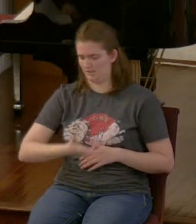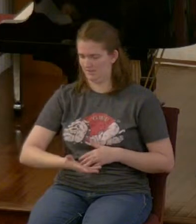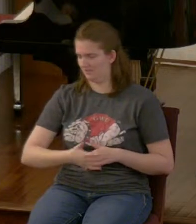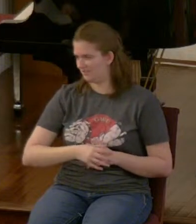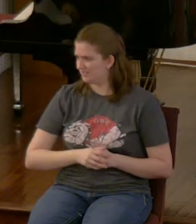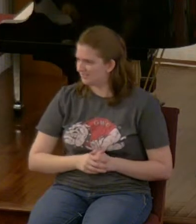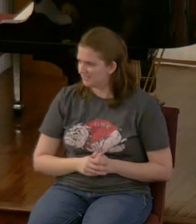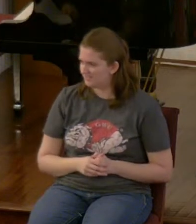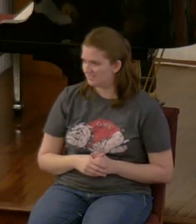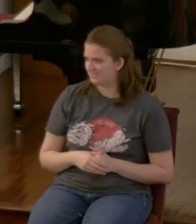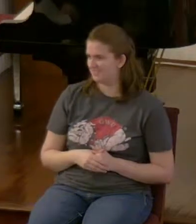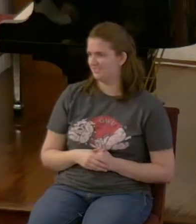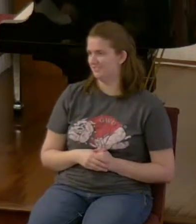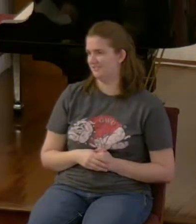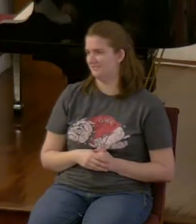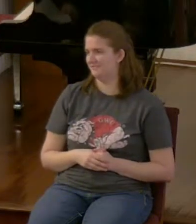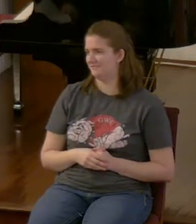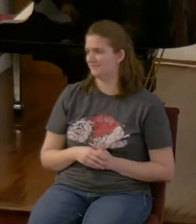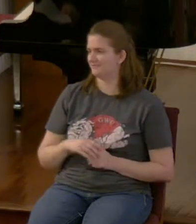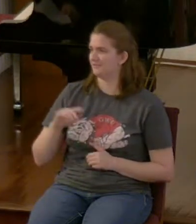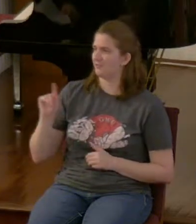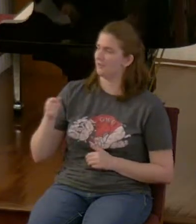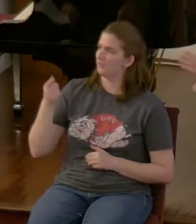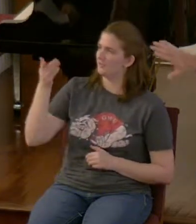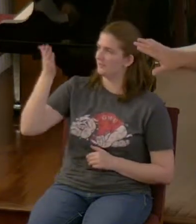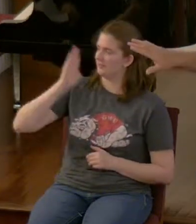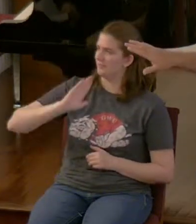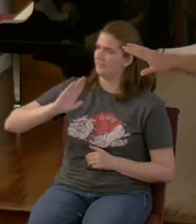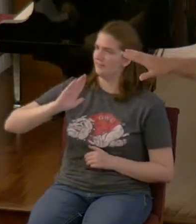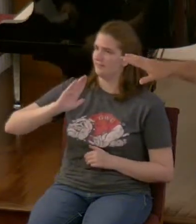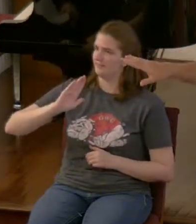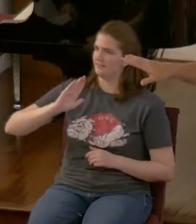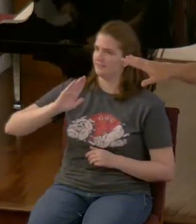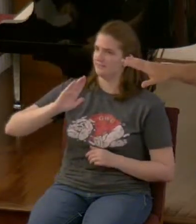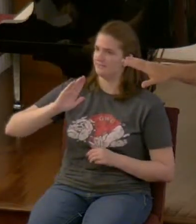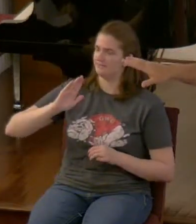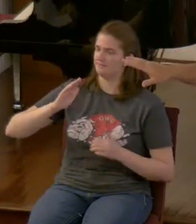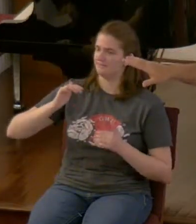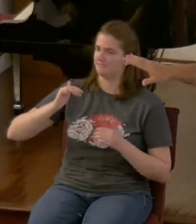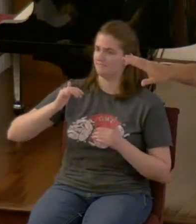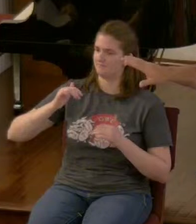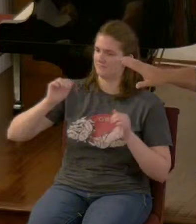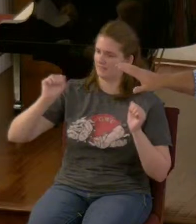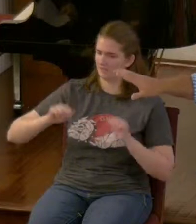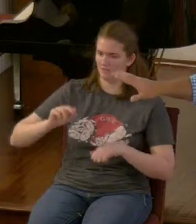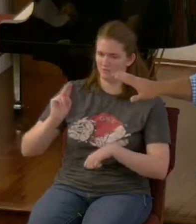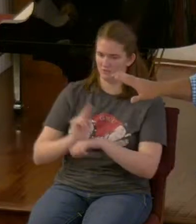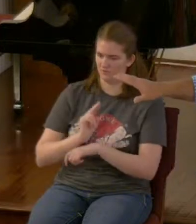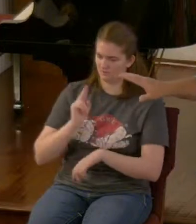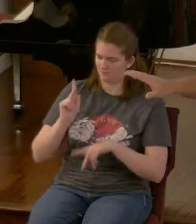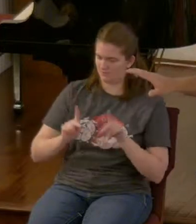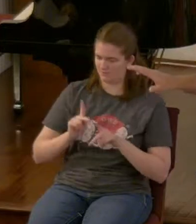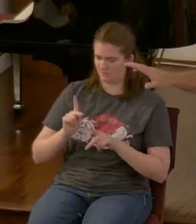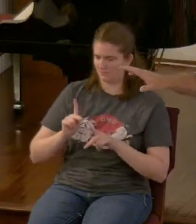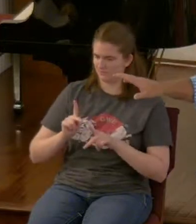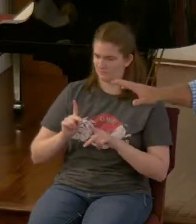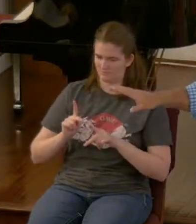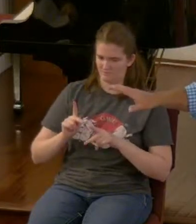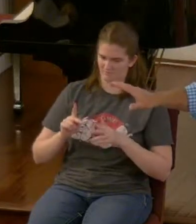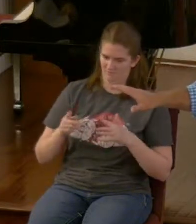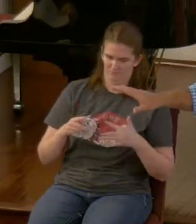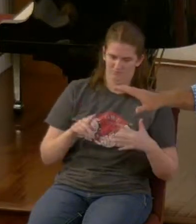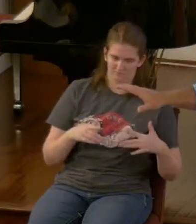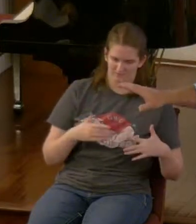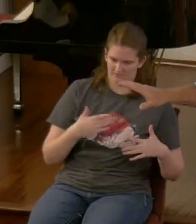only God can take people separated by hundreds and hundreds and hundreds